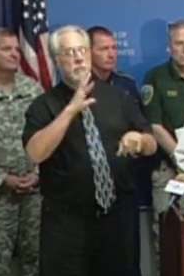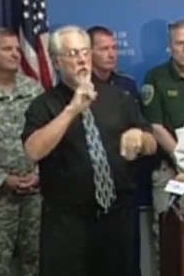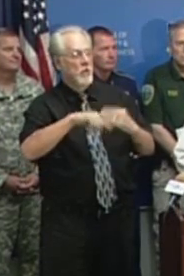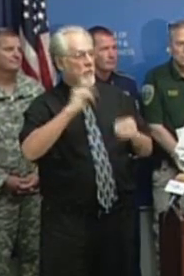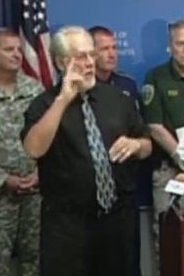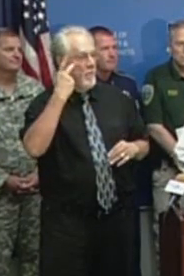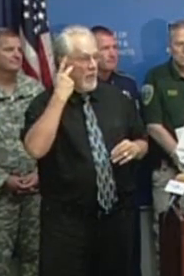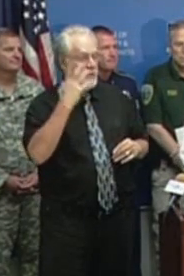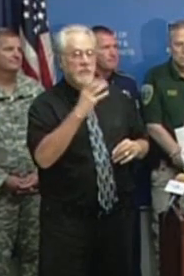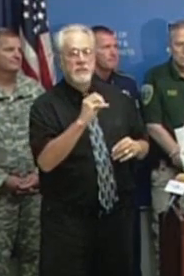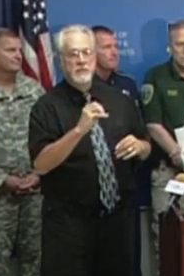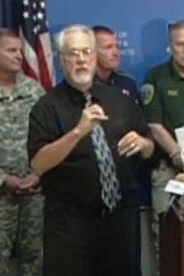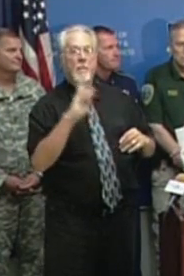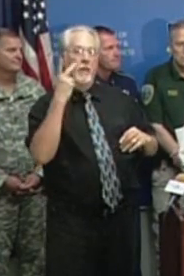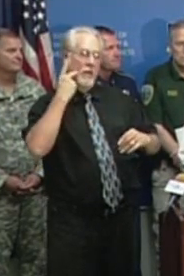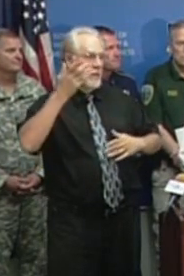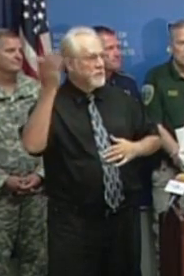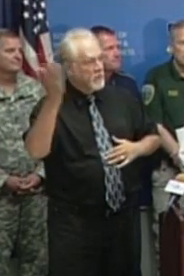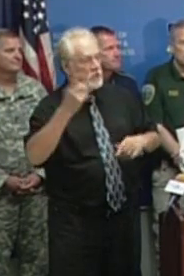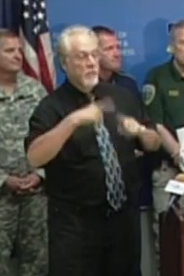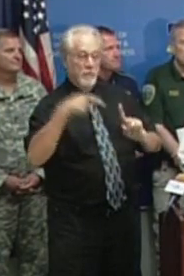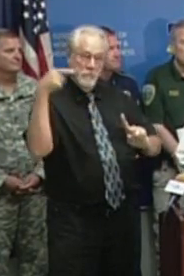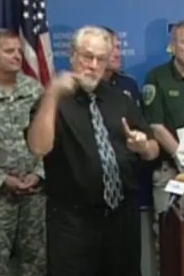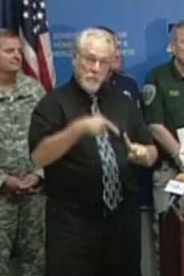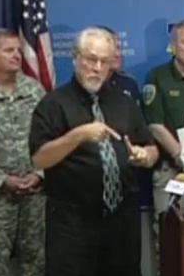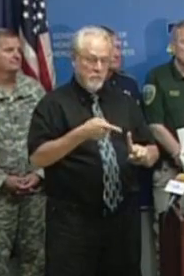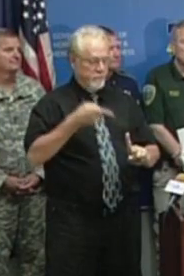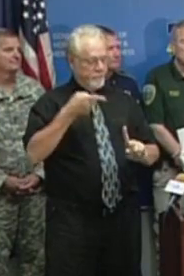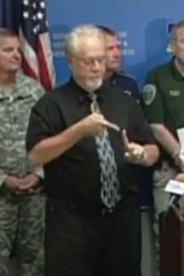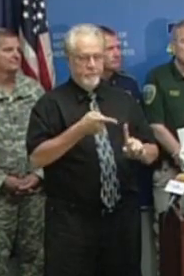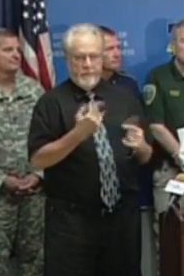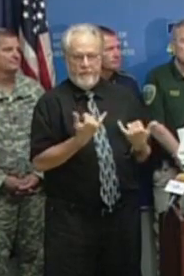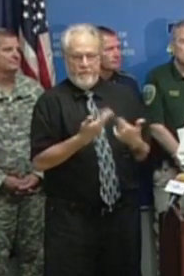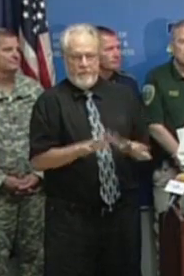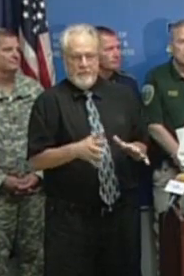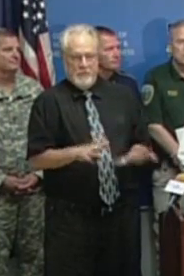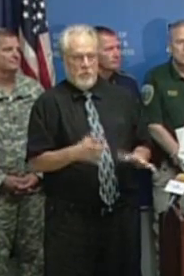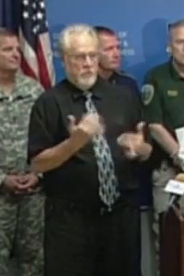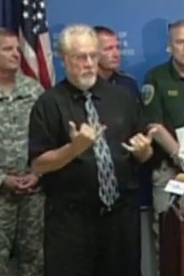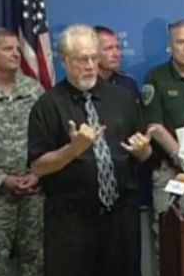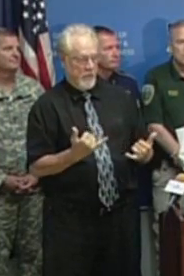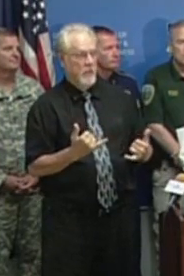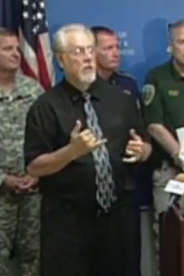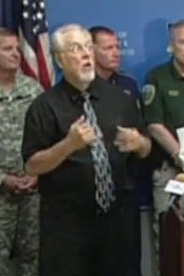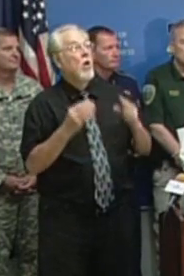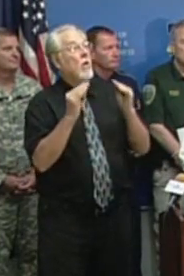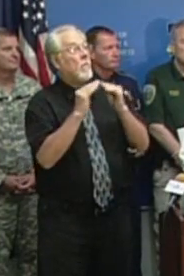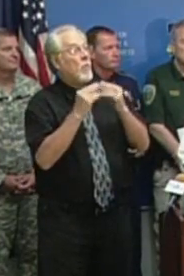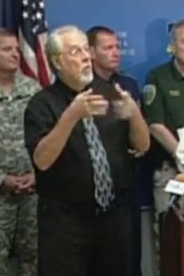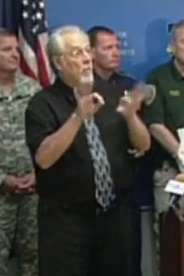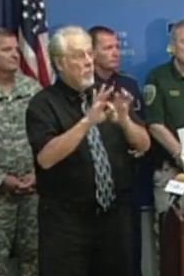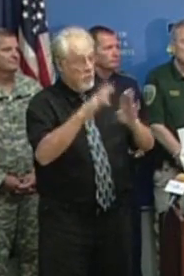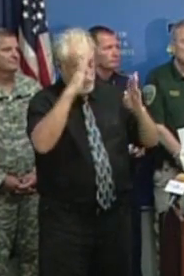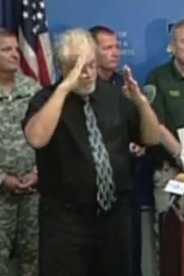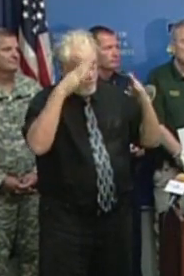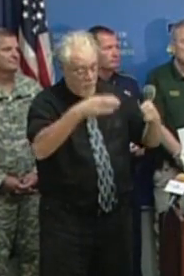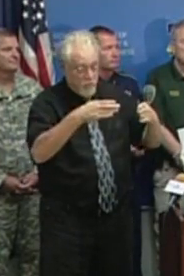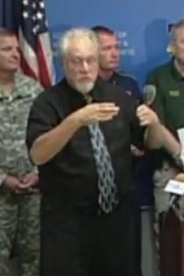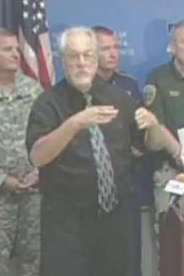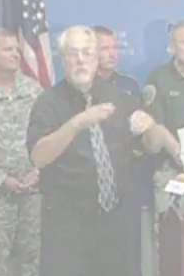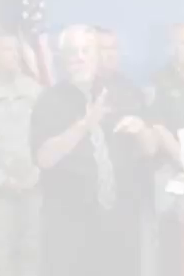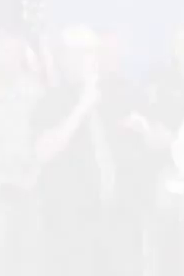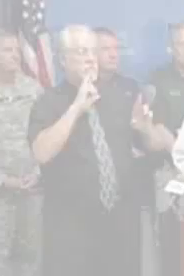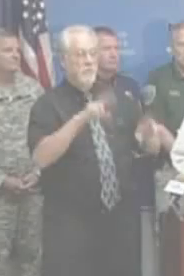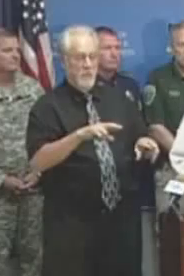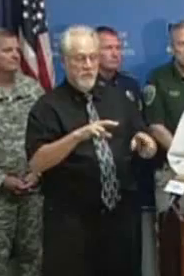politics and political speeches. But the bottom line is that's all we're going to talk about that. That's all I'm going to say about that. What's more important is we focus on the business